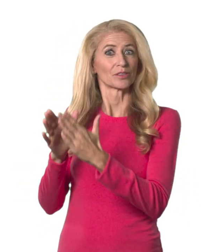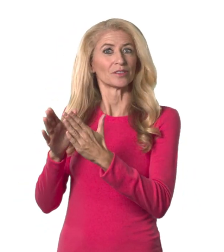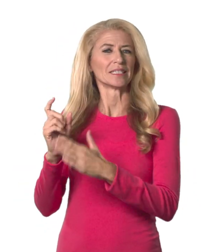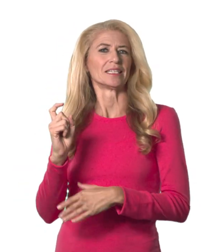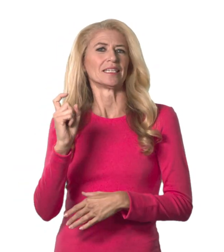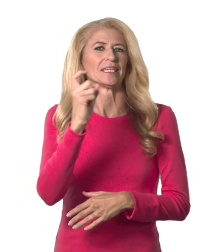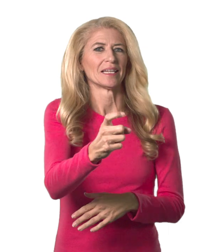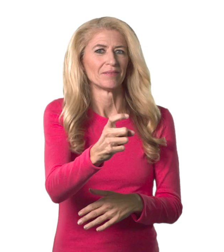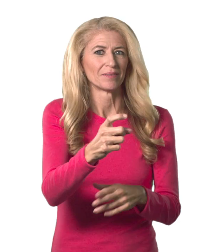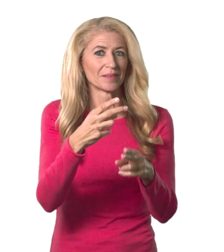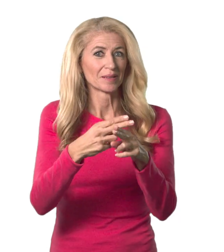name sign.